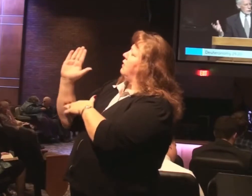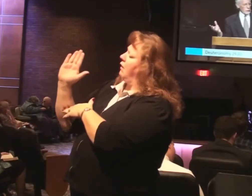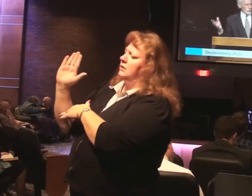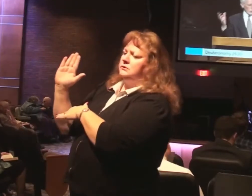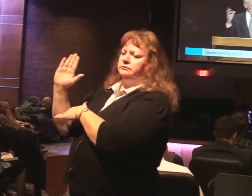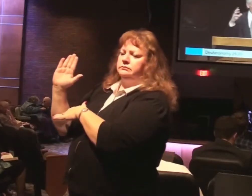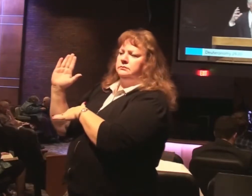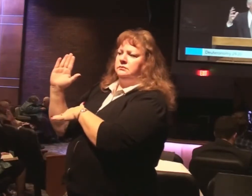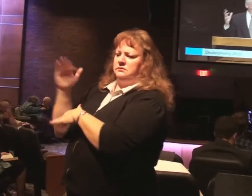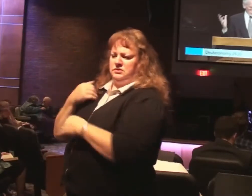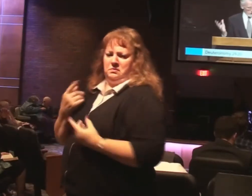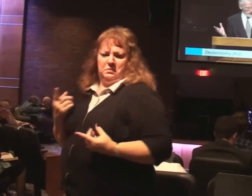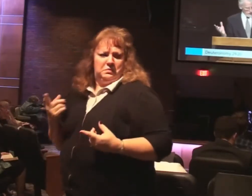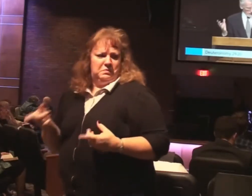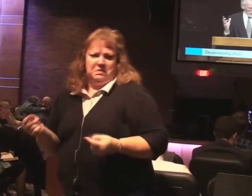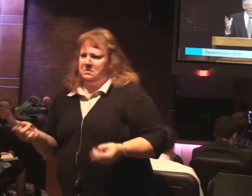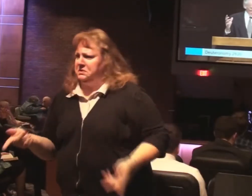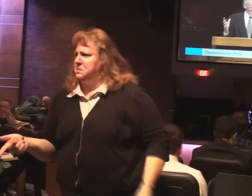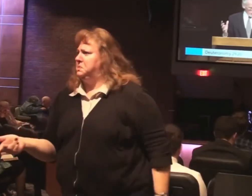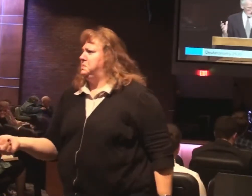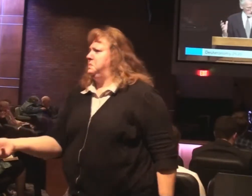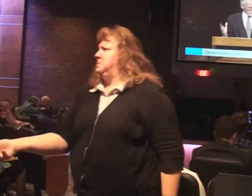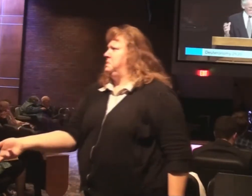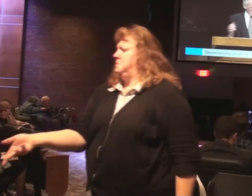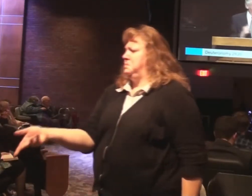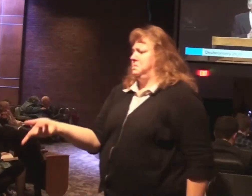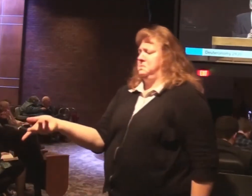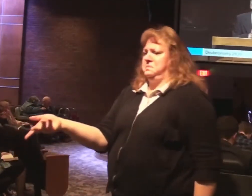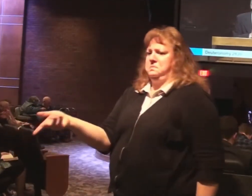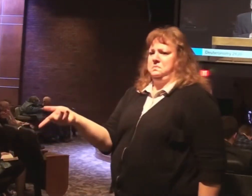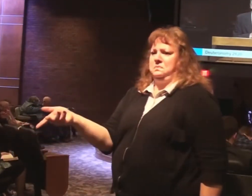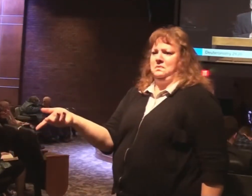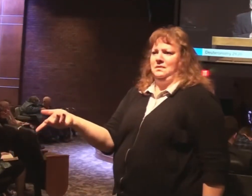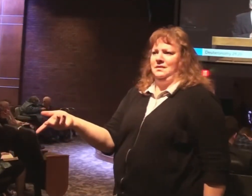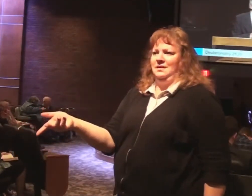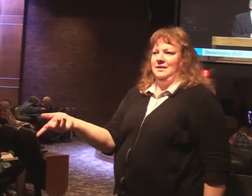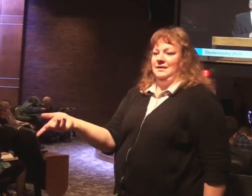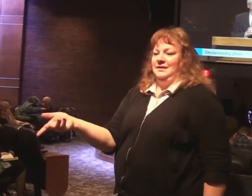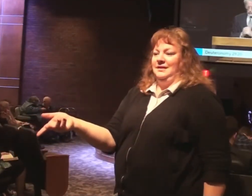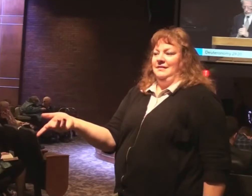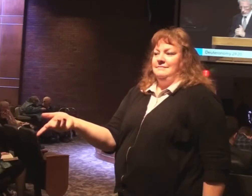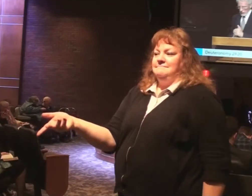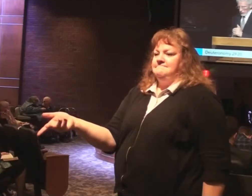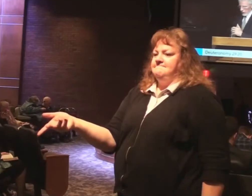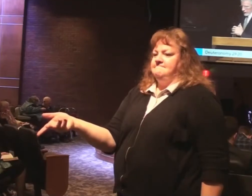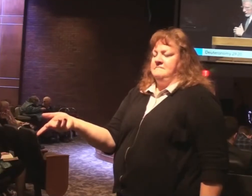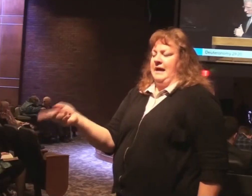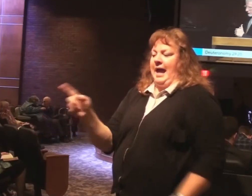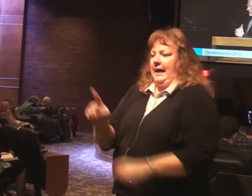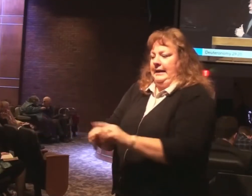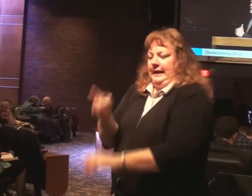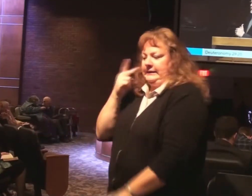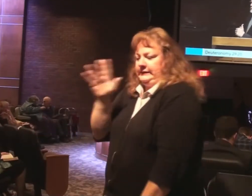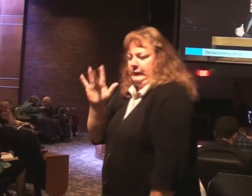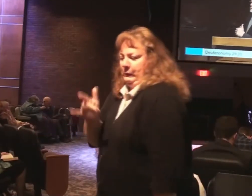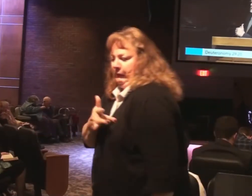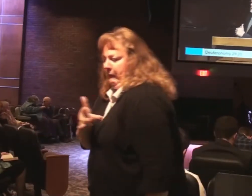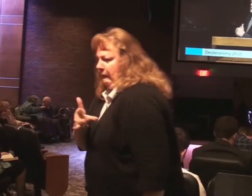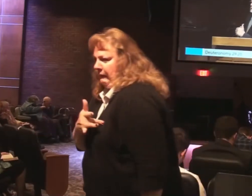know what we should do with them. I mean. You know. I can't see their heart. I can't see their heart either.